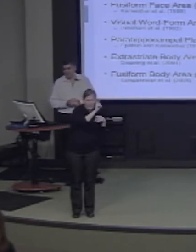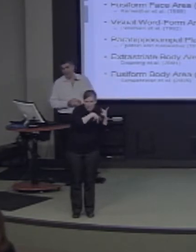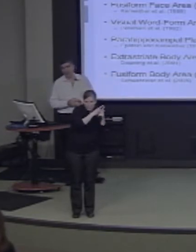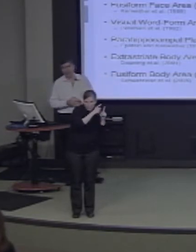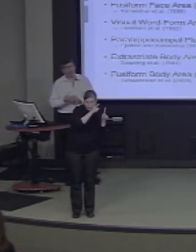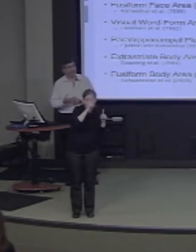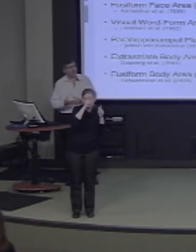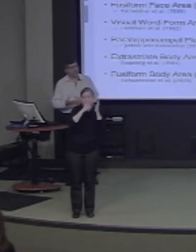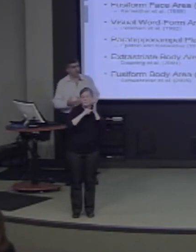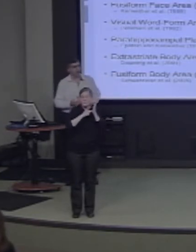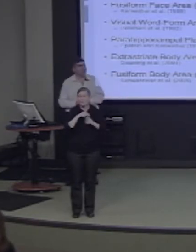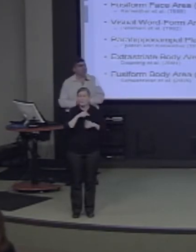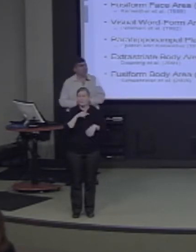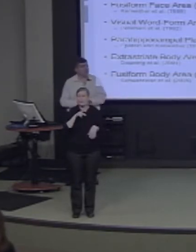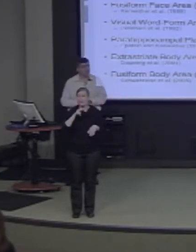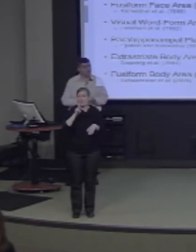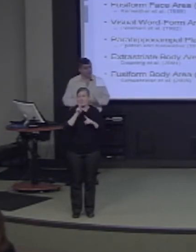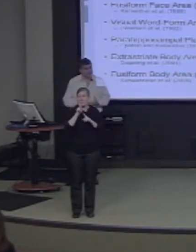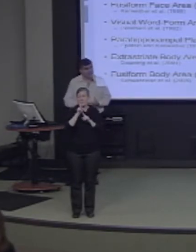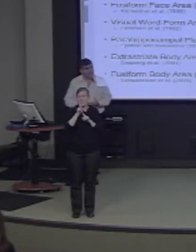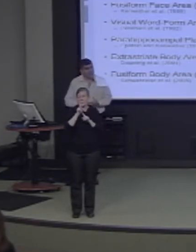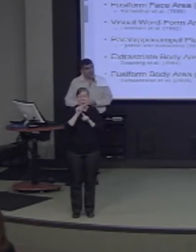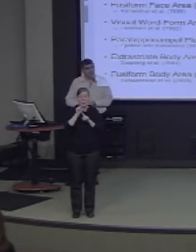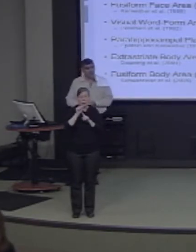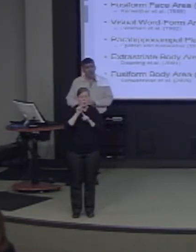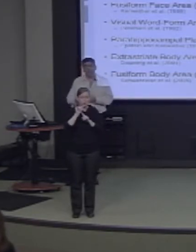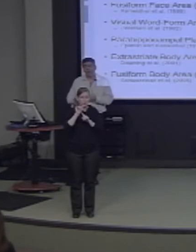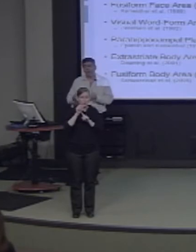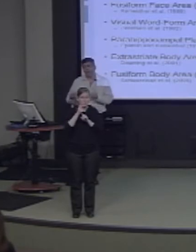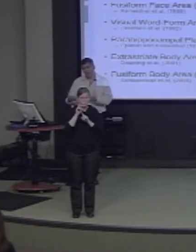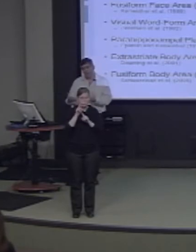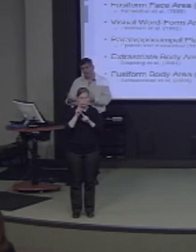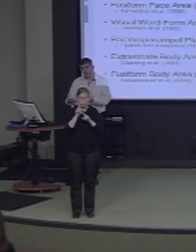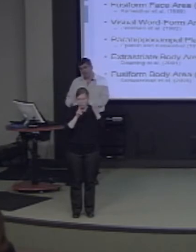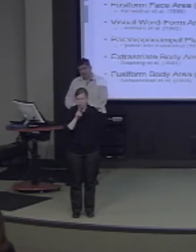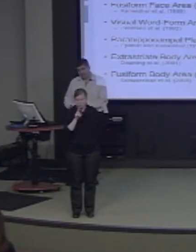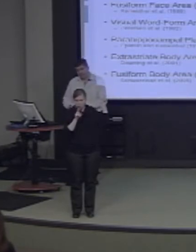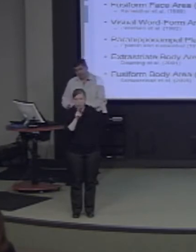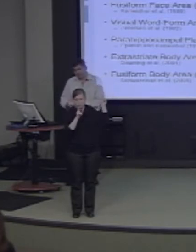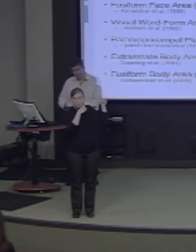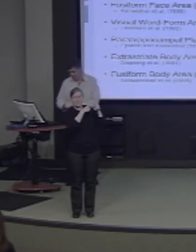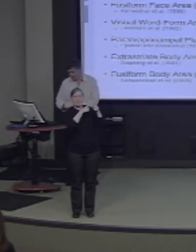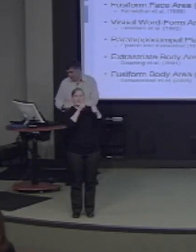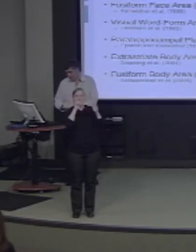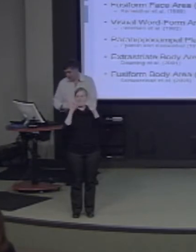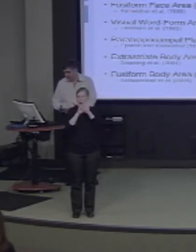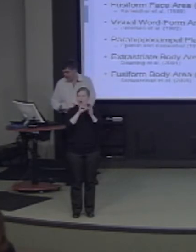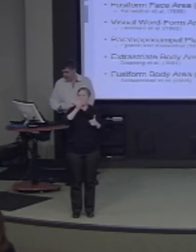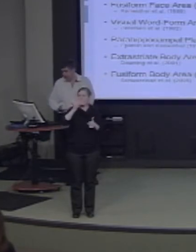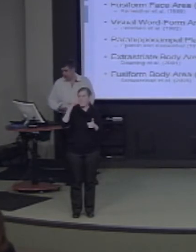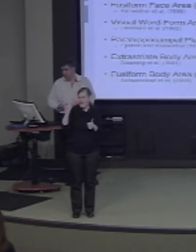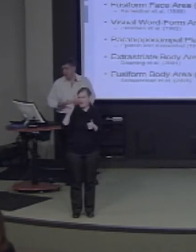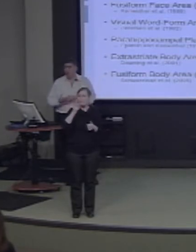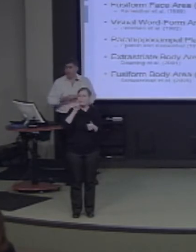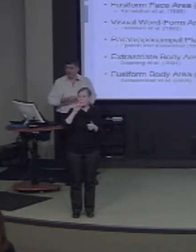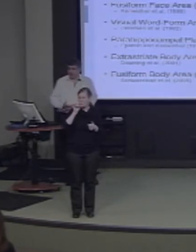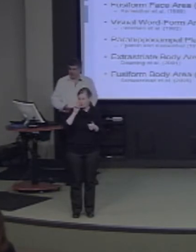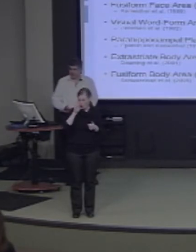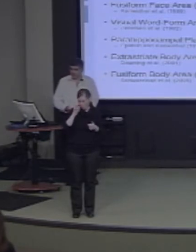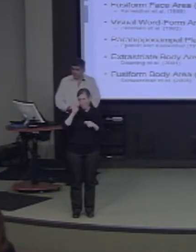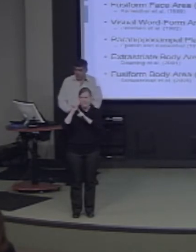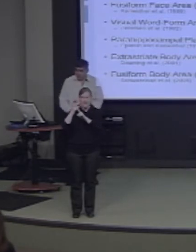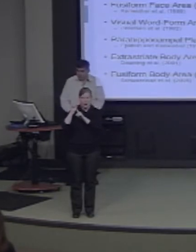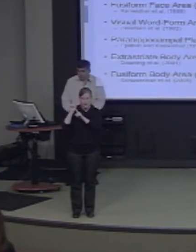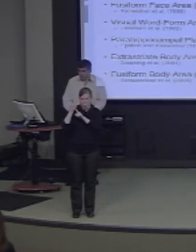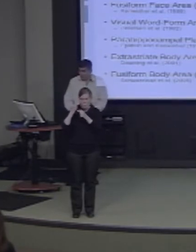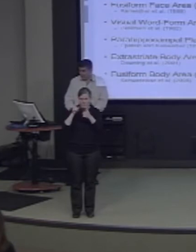identified what is now called the fusiform face area, that is supposed to be dedicated for face recognition. There's a